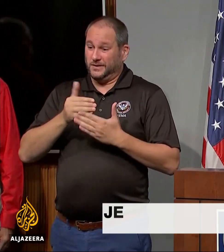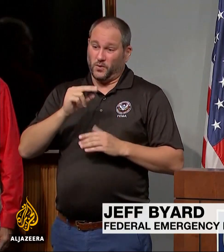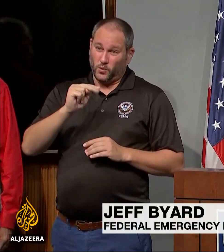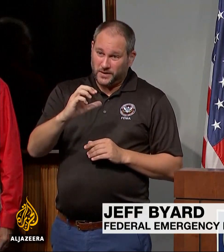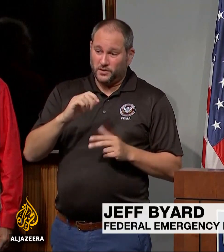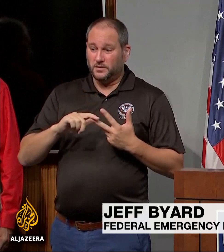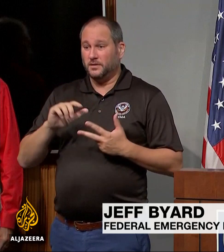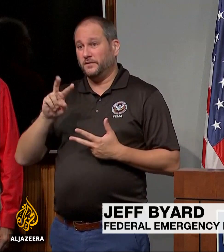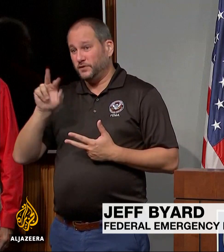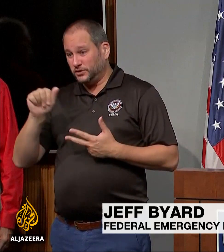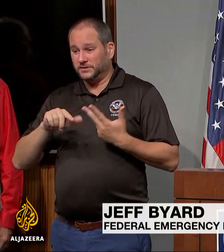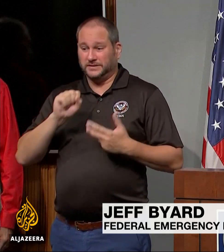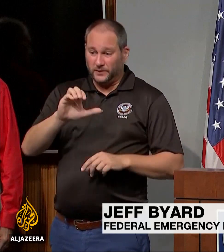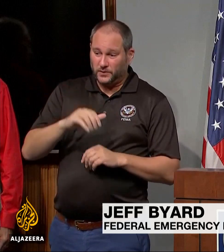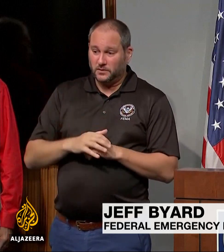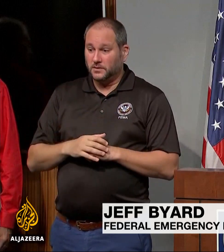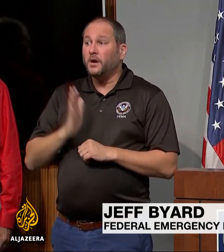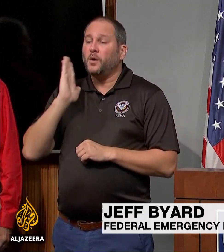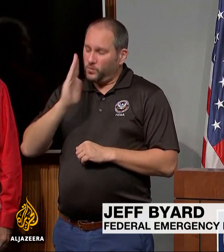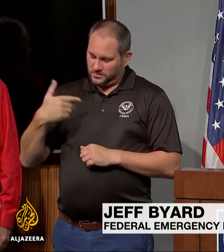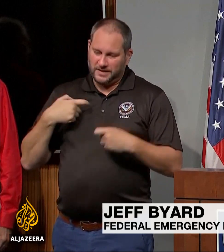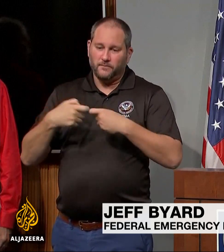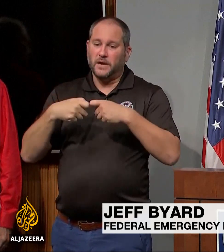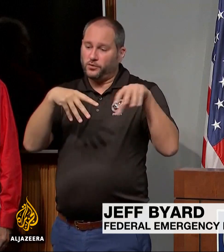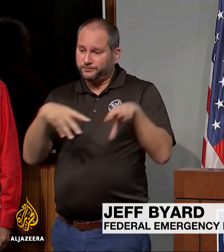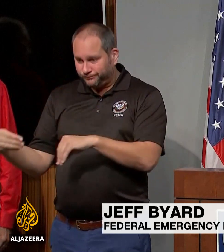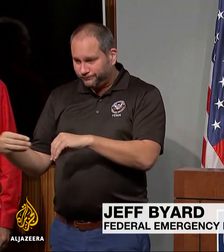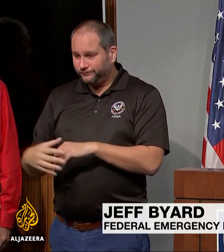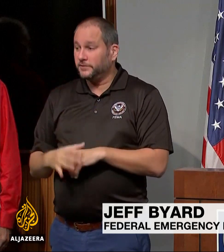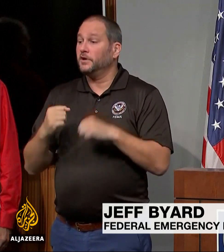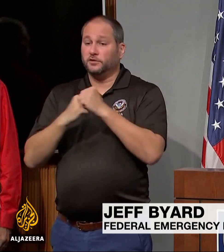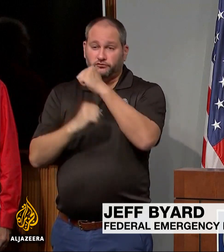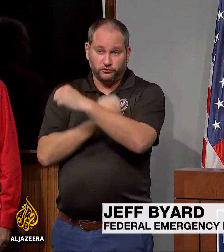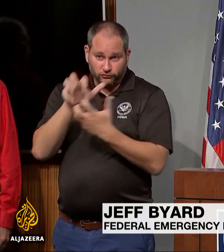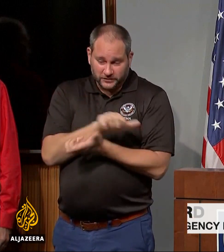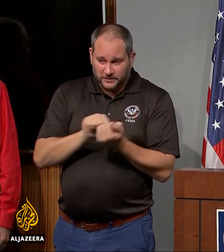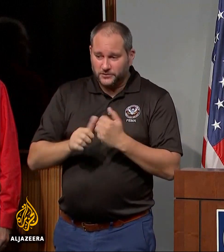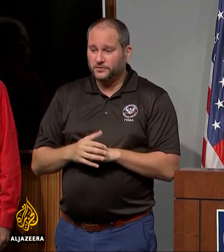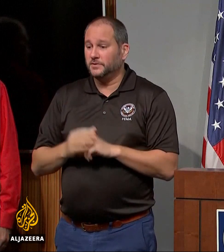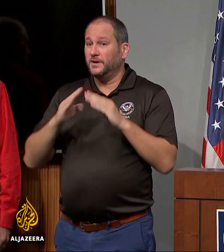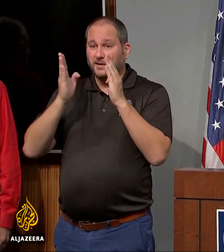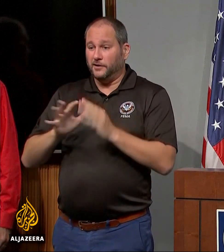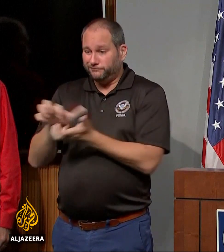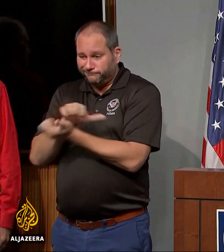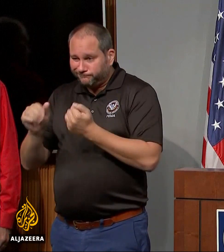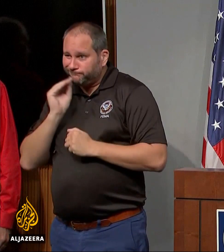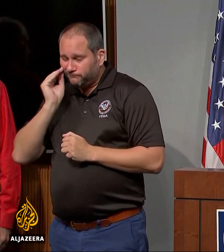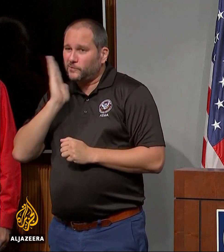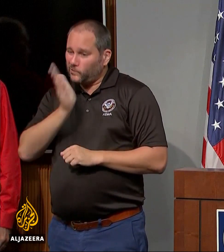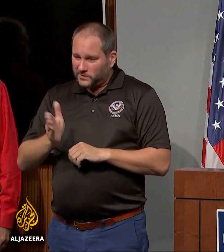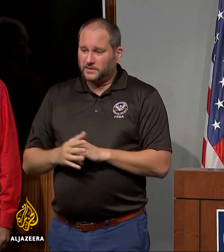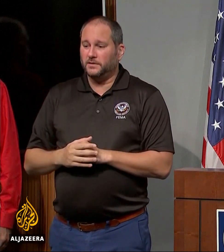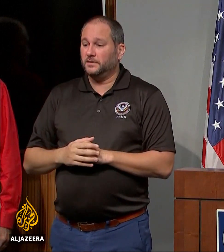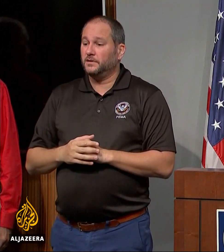We will experience power outages. We will have infrastructure damage. There will be homes damaged. There will be debris on the roads.